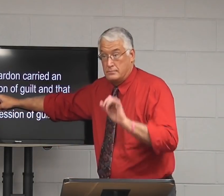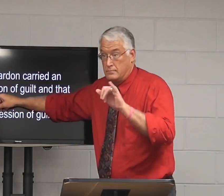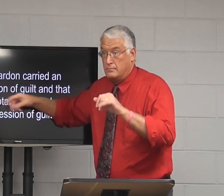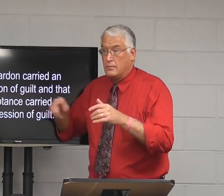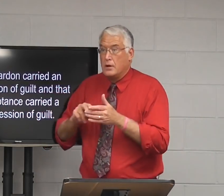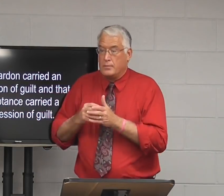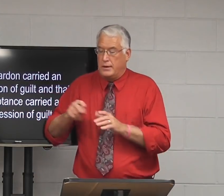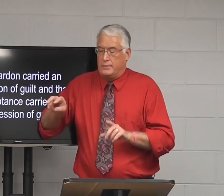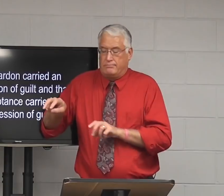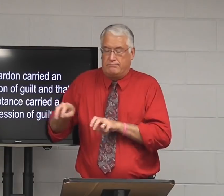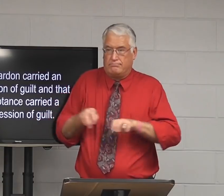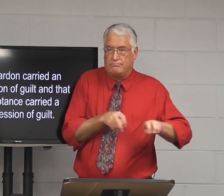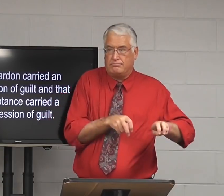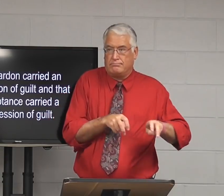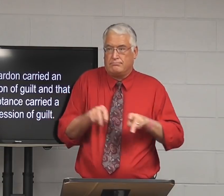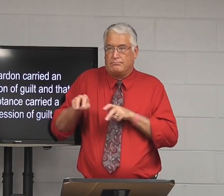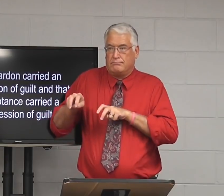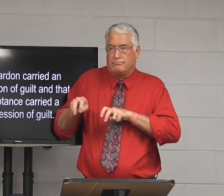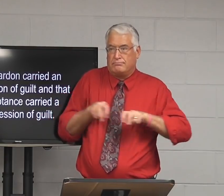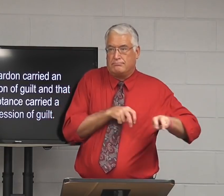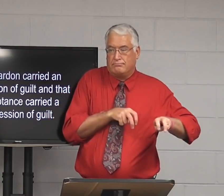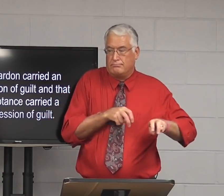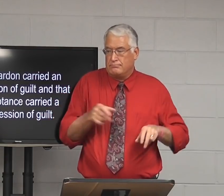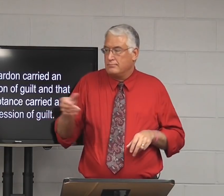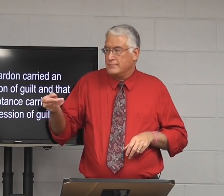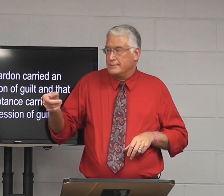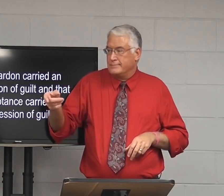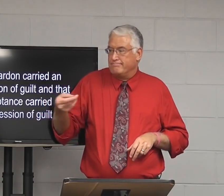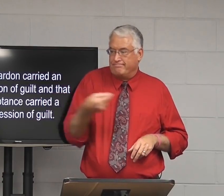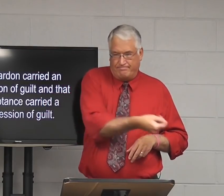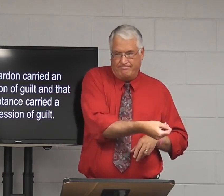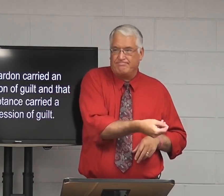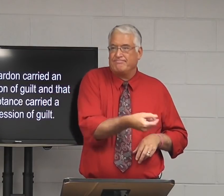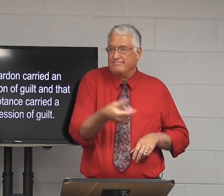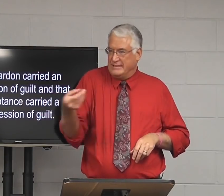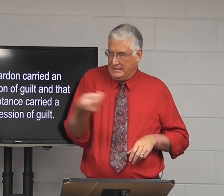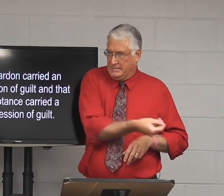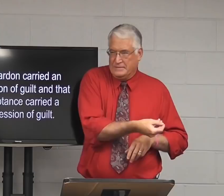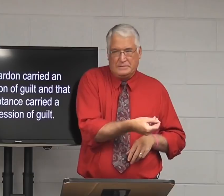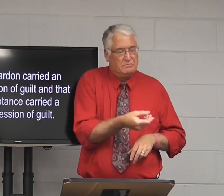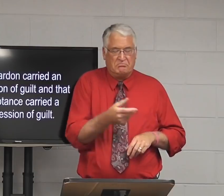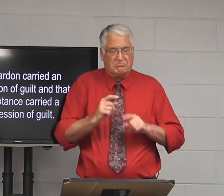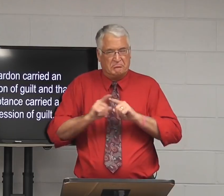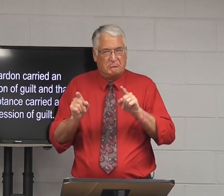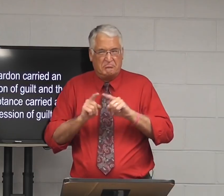Amputation. Amputation. I mean, it was like almost transferred. You know, they gave it to him.